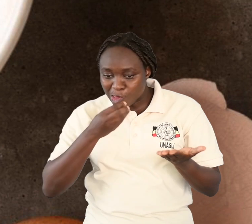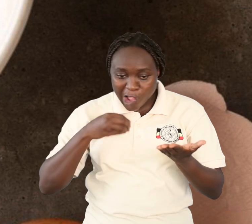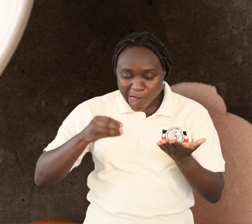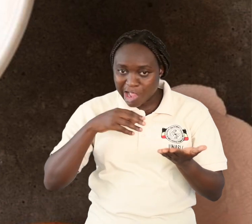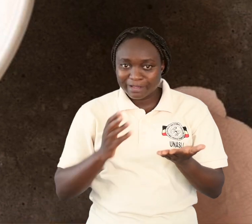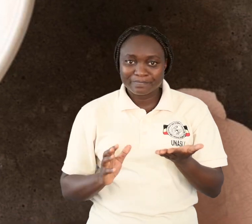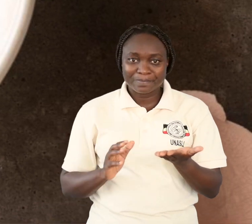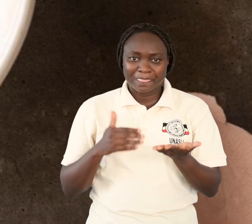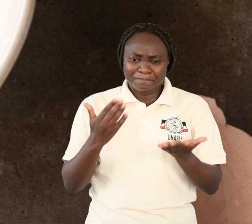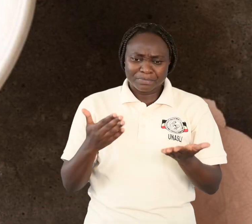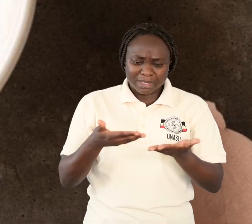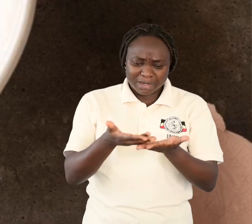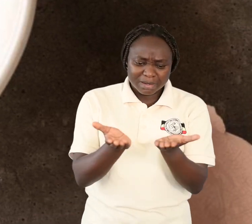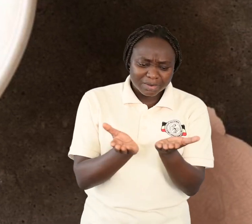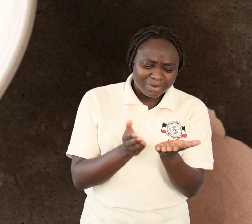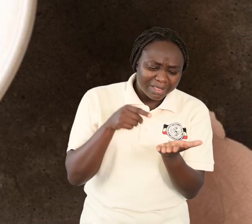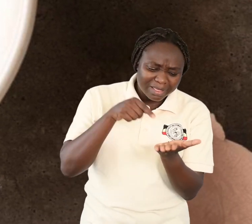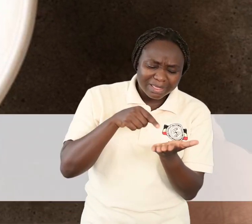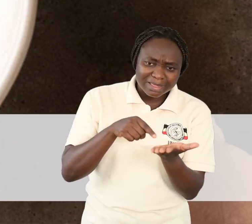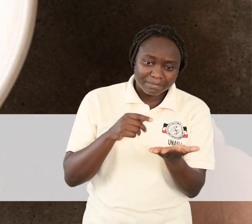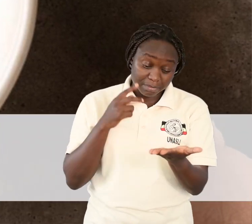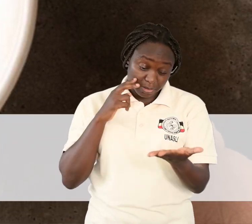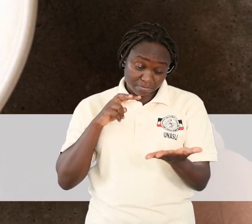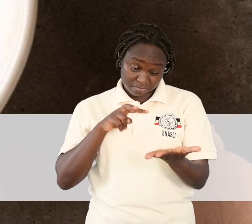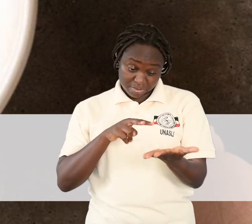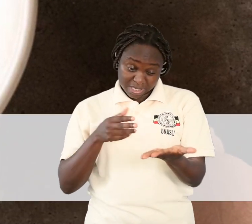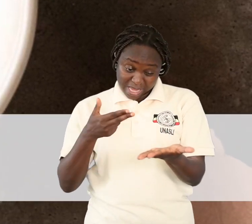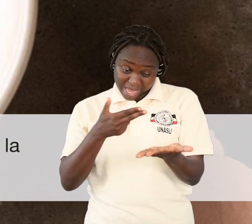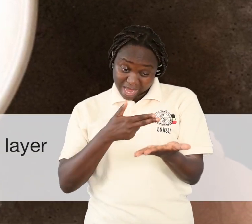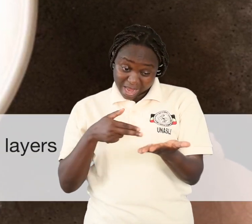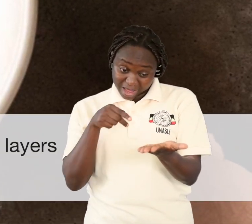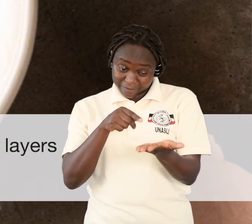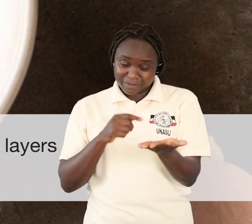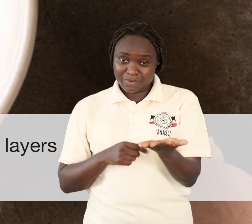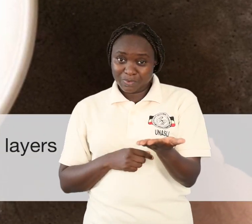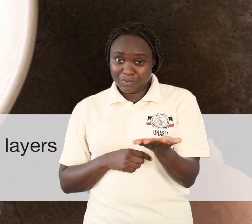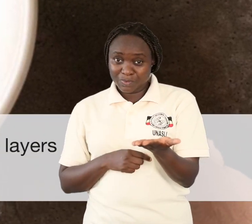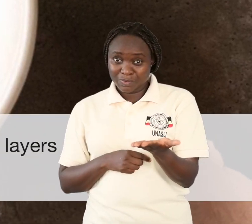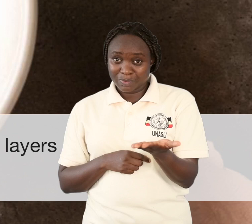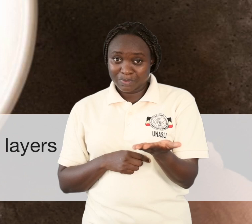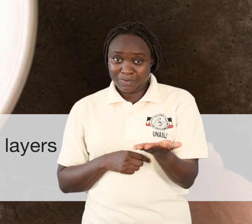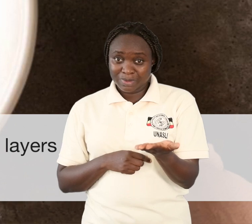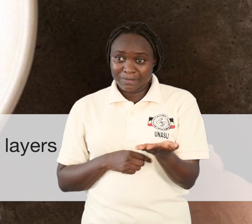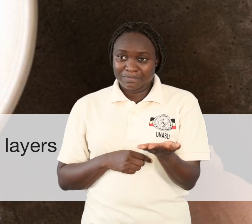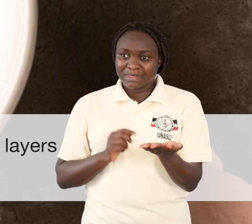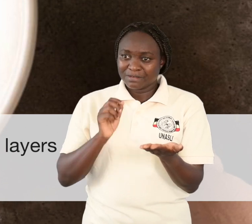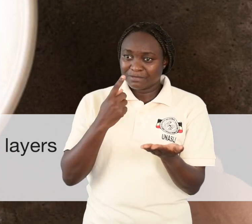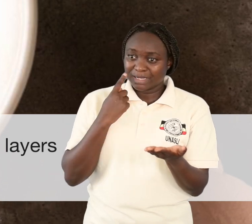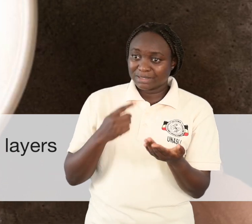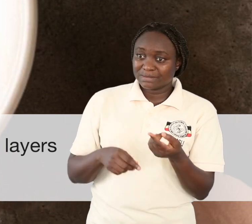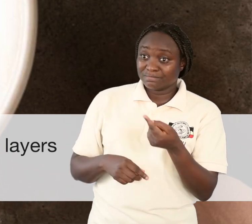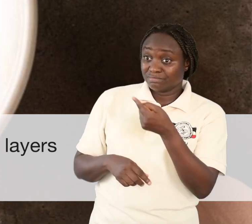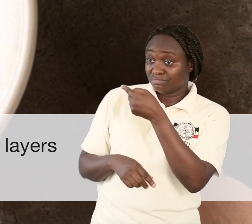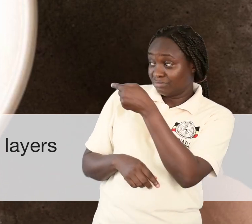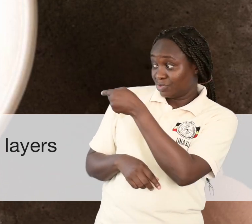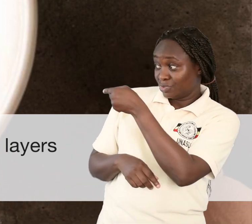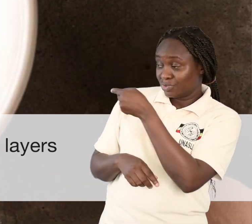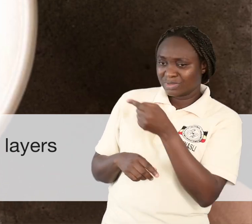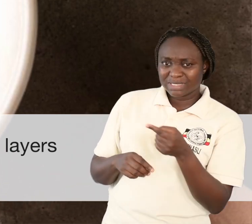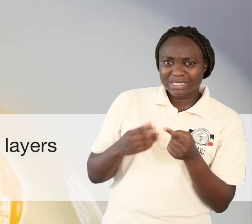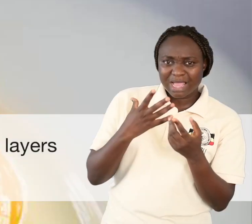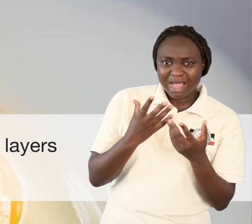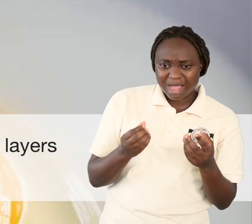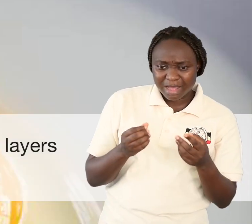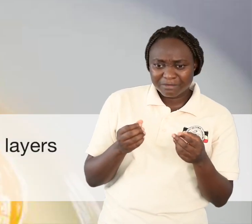Now, look at your egg very carefully. I would like you to observe the layers